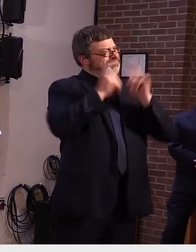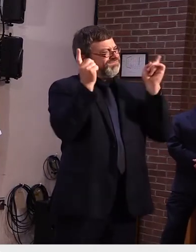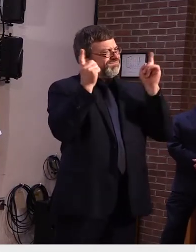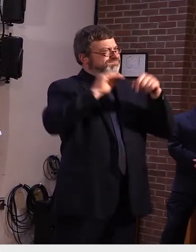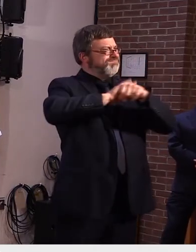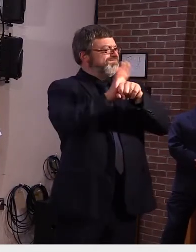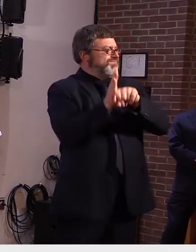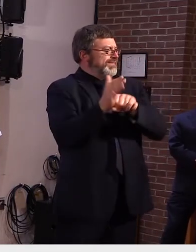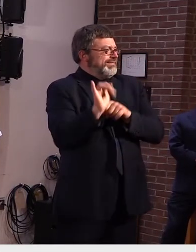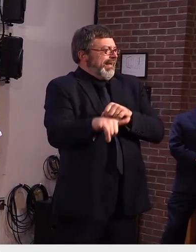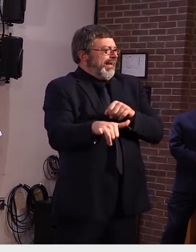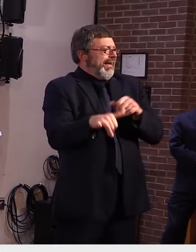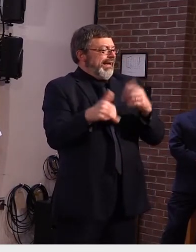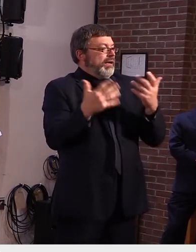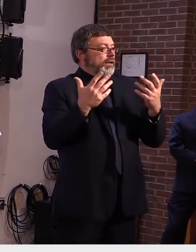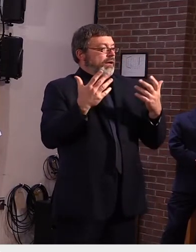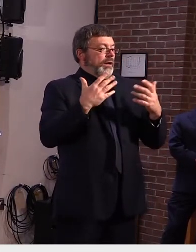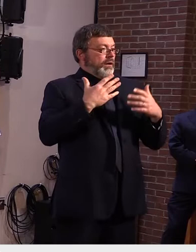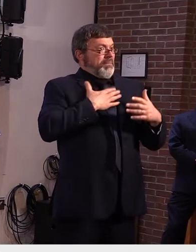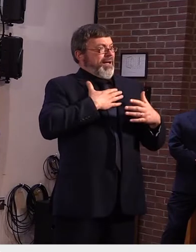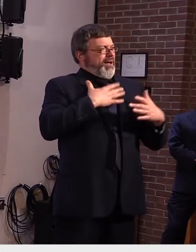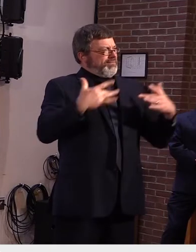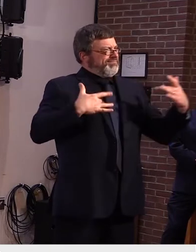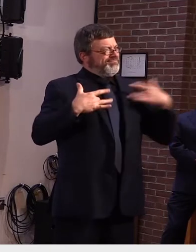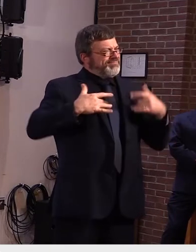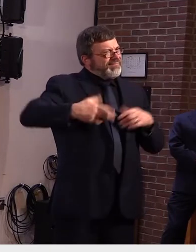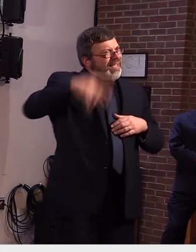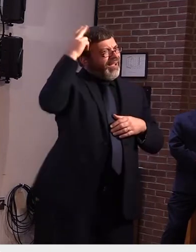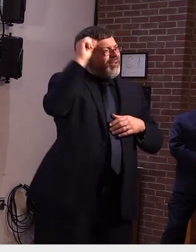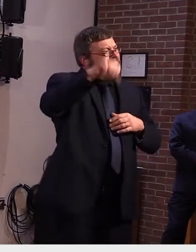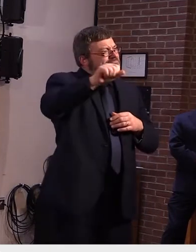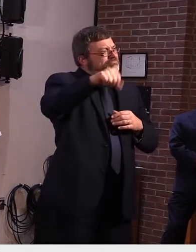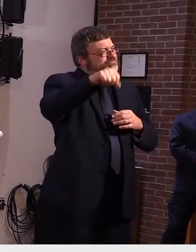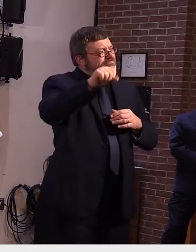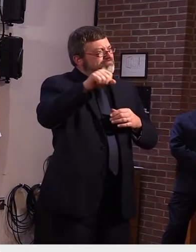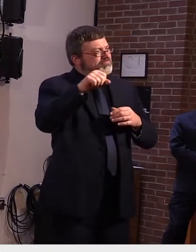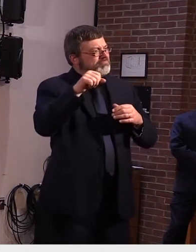impact that this will have on employed vermonters mr harrington